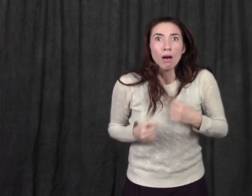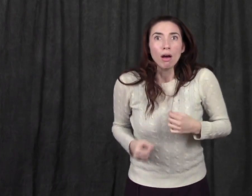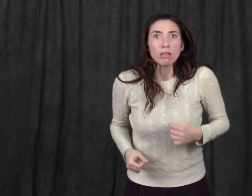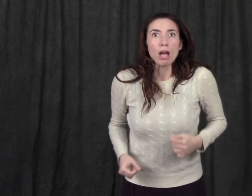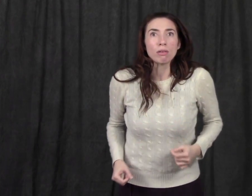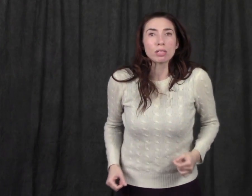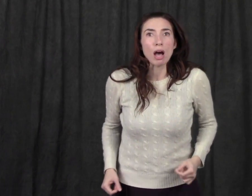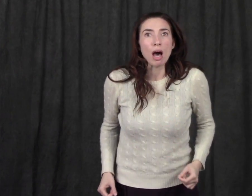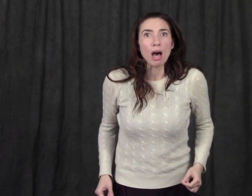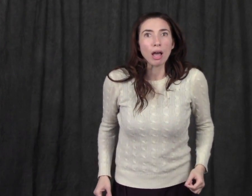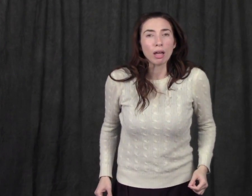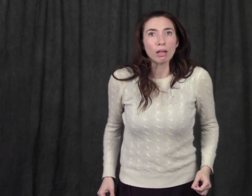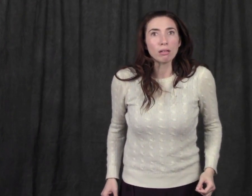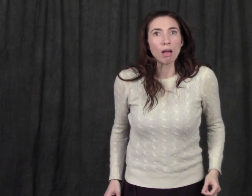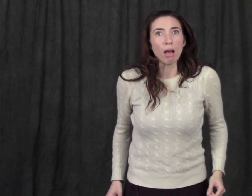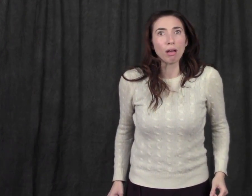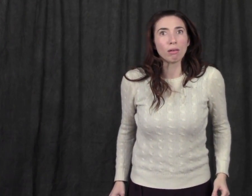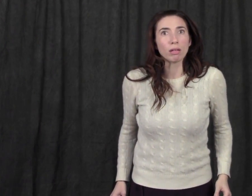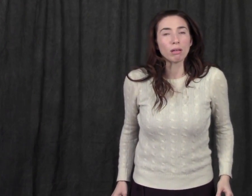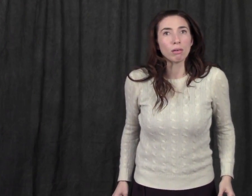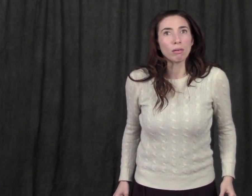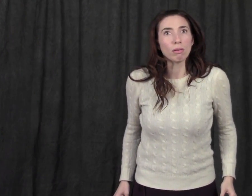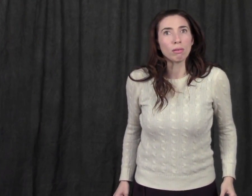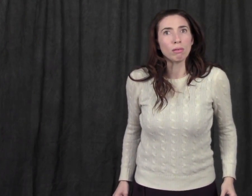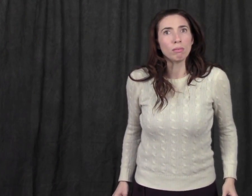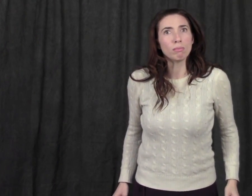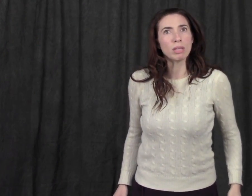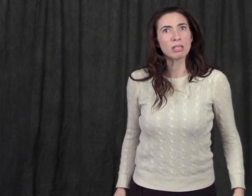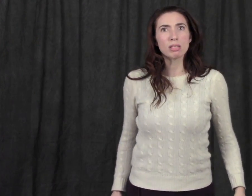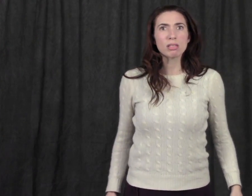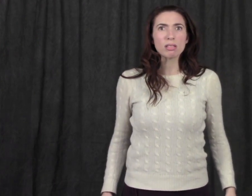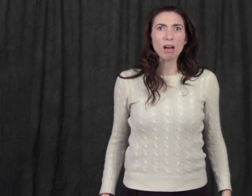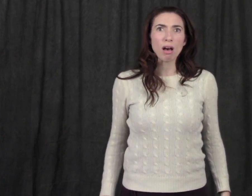don't I know you, mister?